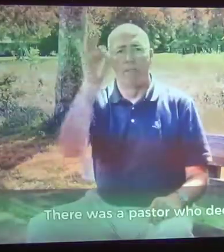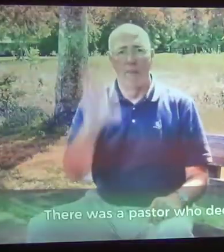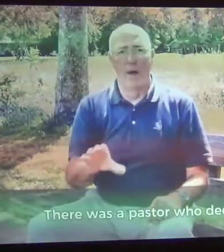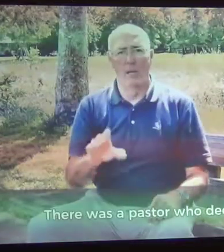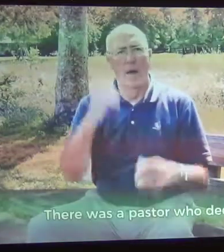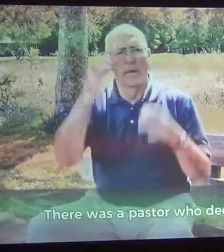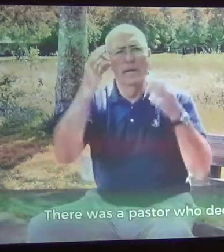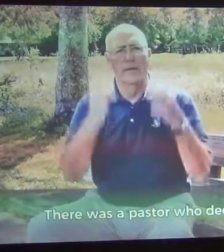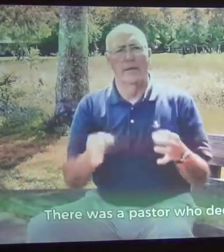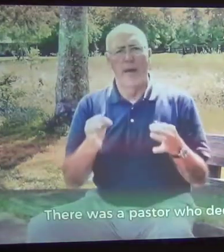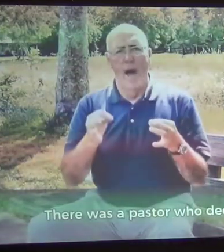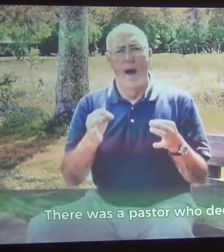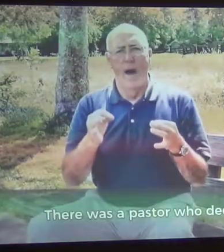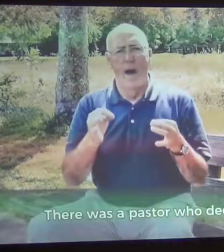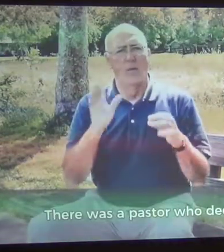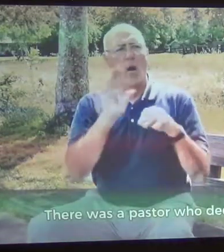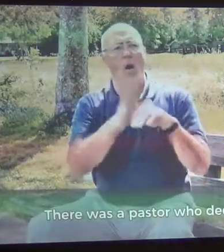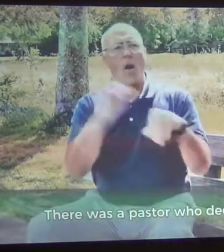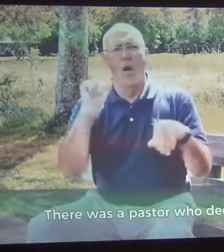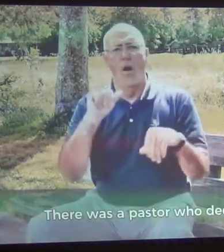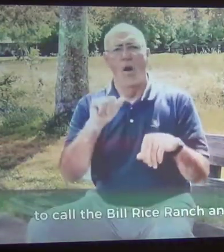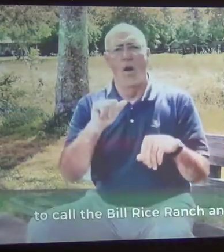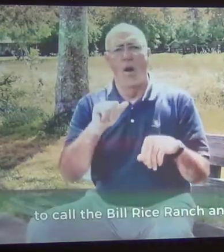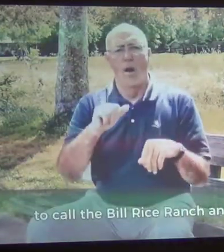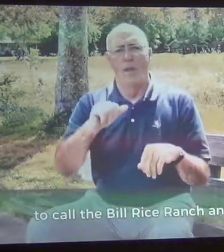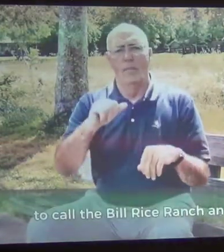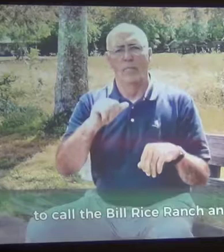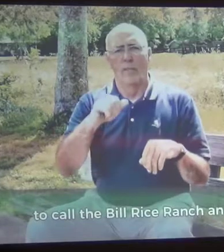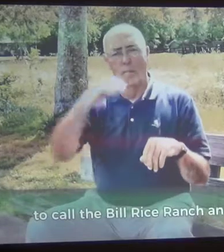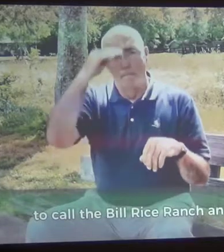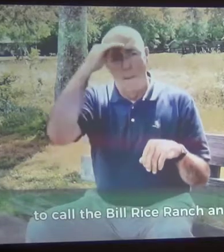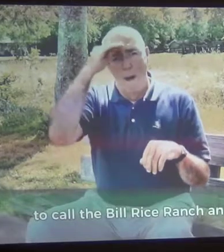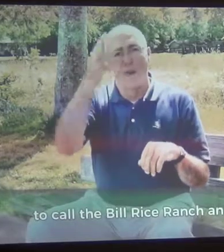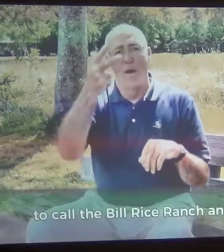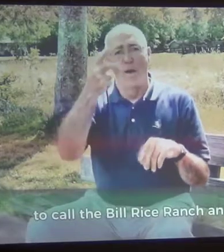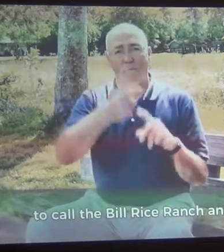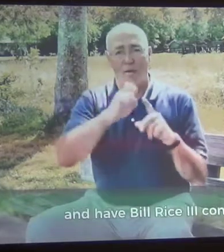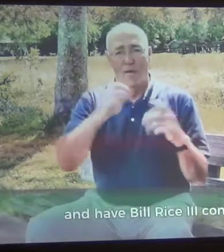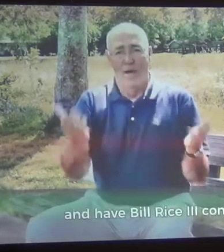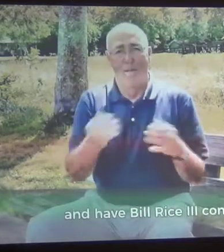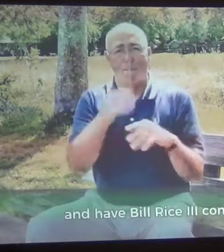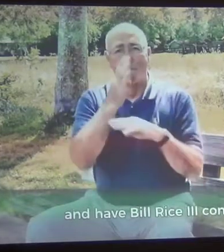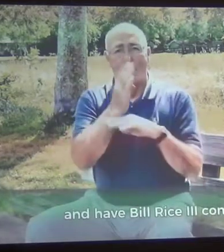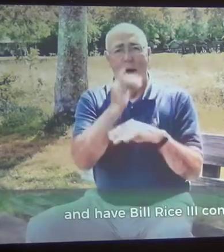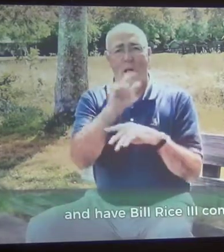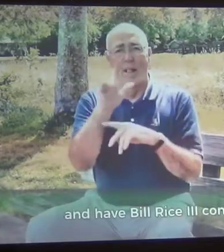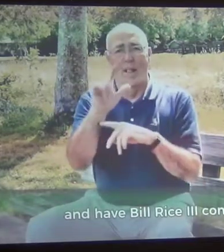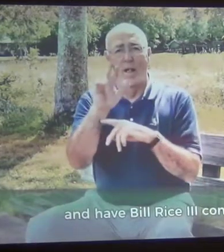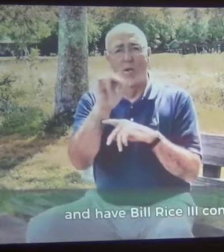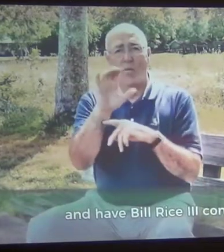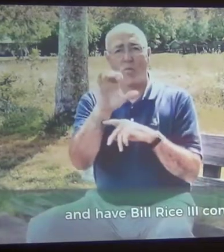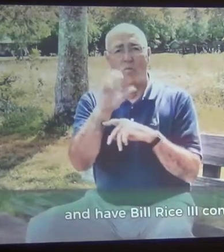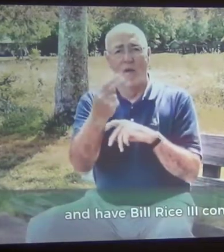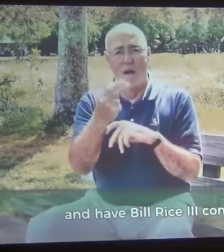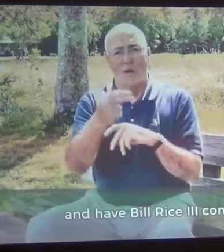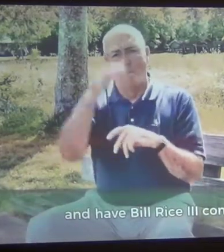There was a pastor who decided to call the Bill Rice Ranch and have Bill Rice III